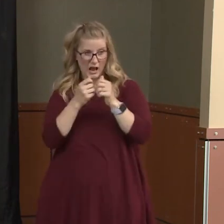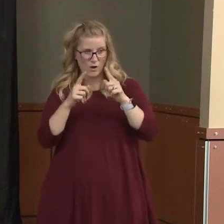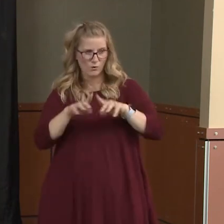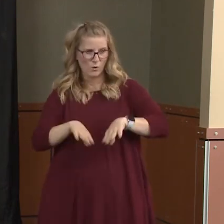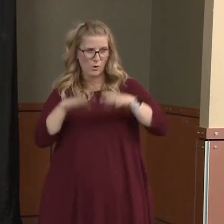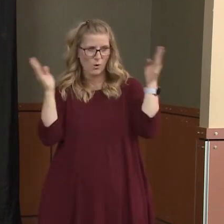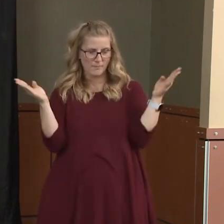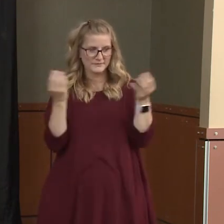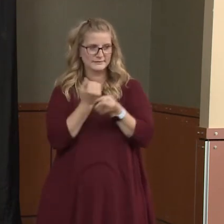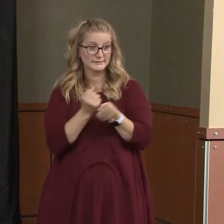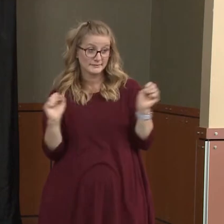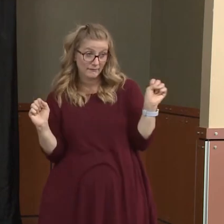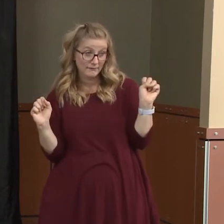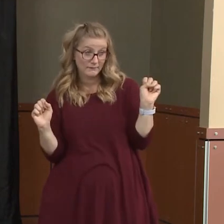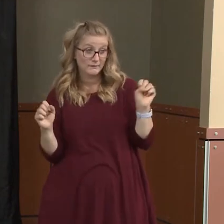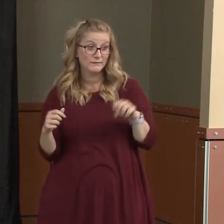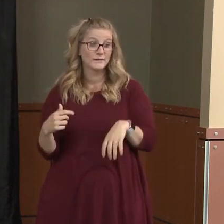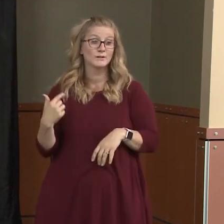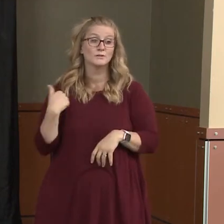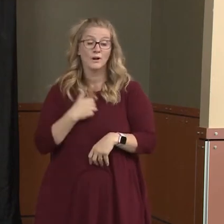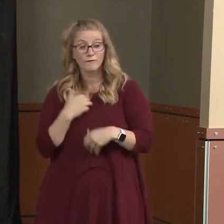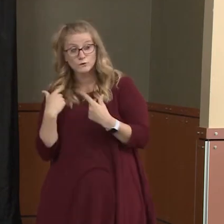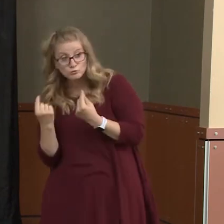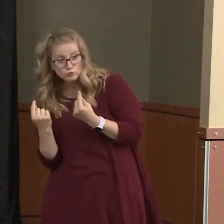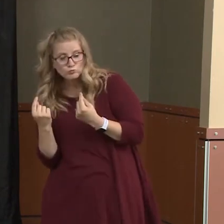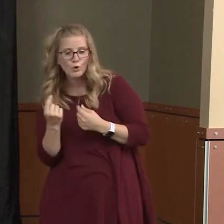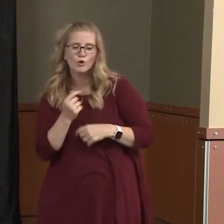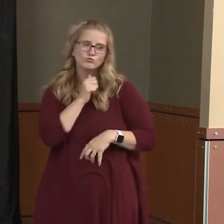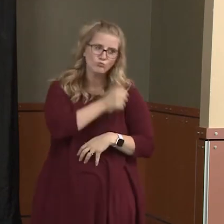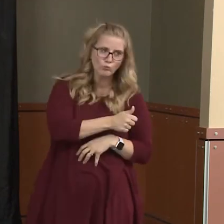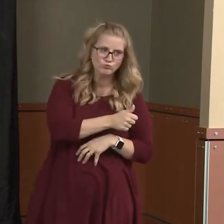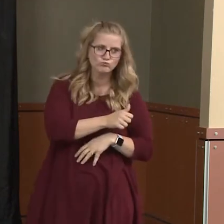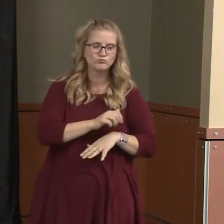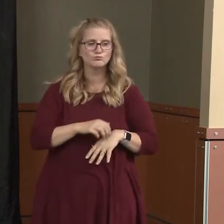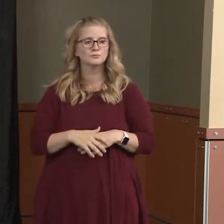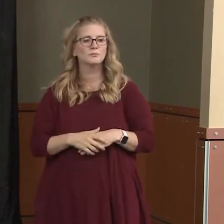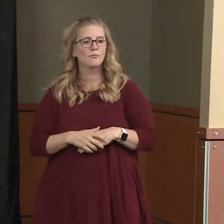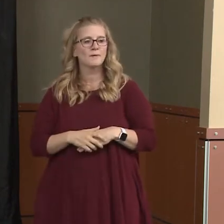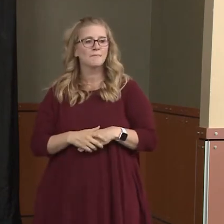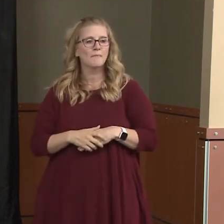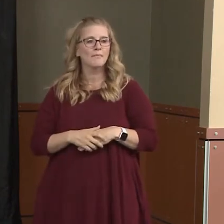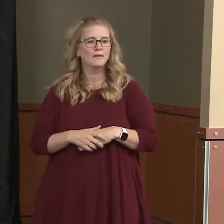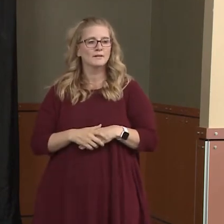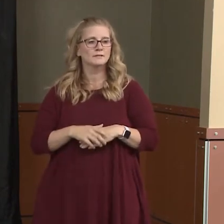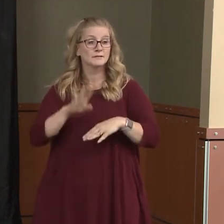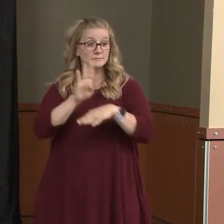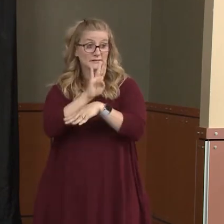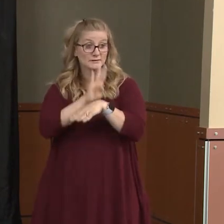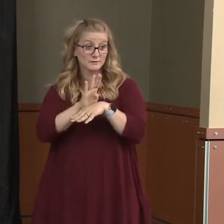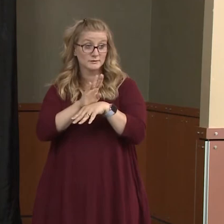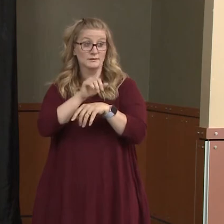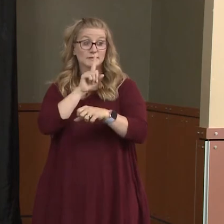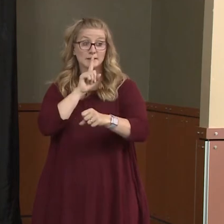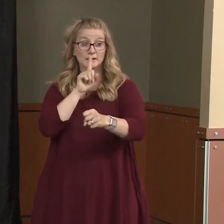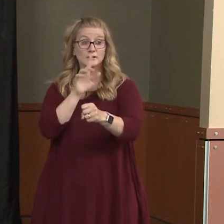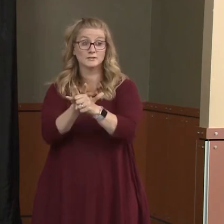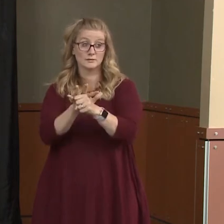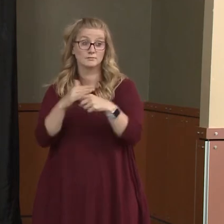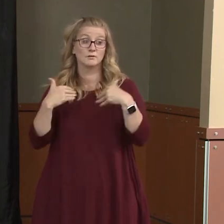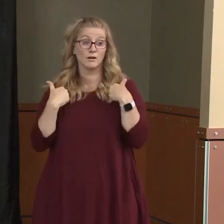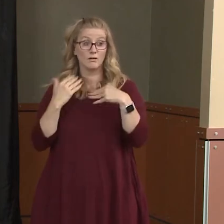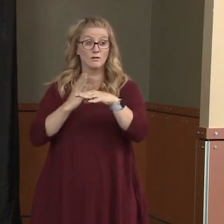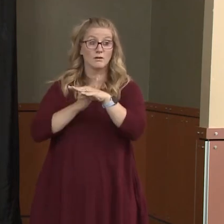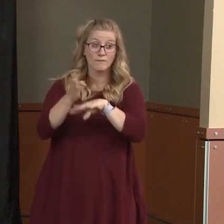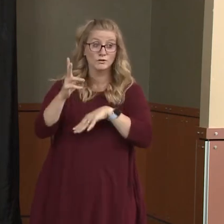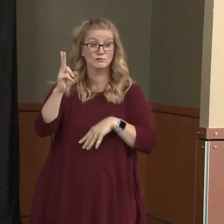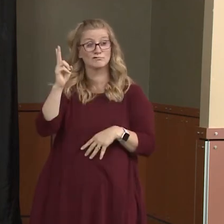employers, and so much more. Also located on that page is the Tri-Cities Open and Safe Business Pledge. We have over 200 businesses that have signed